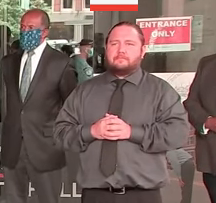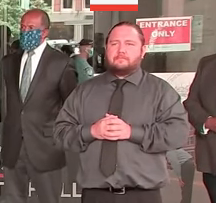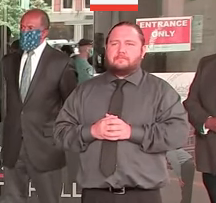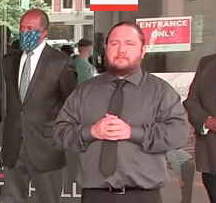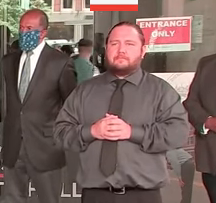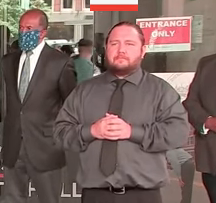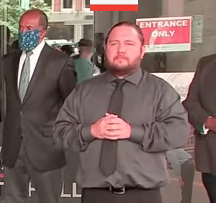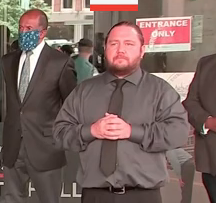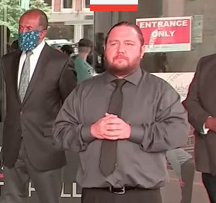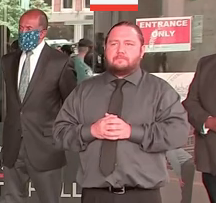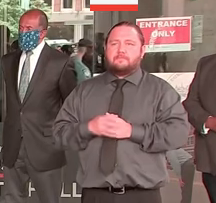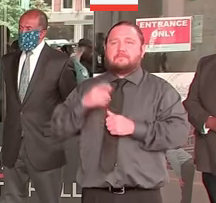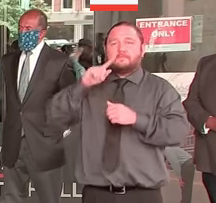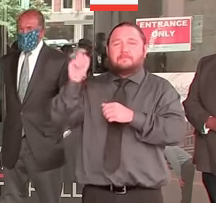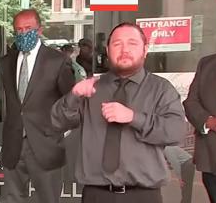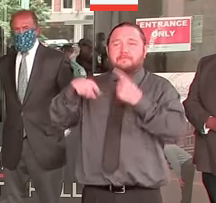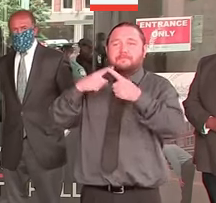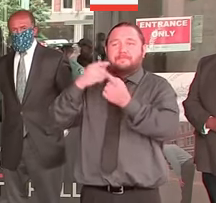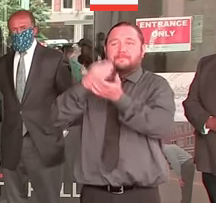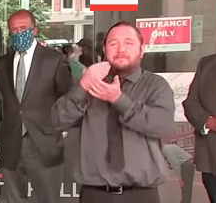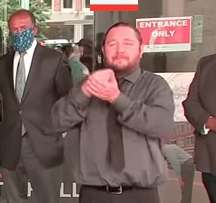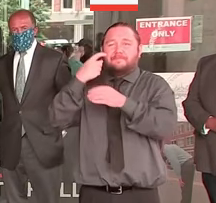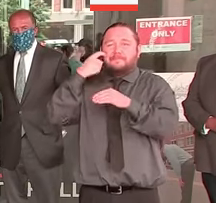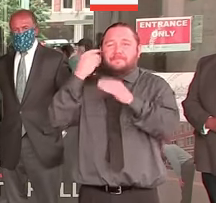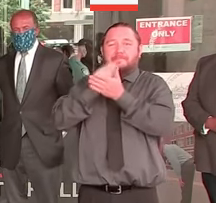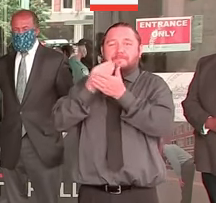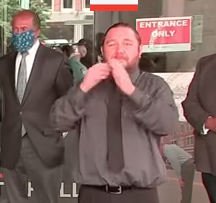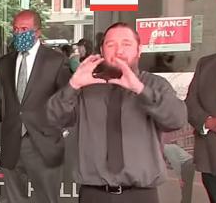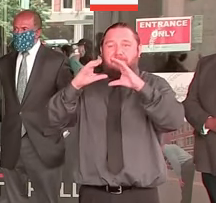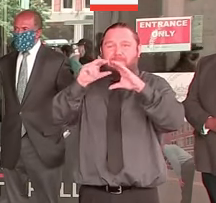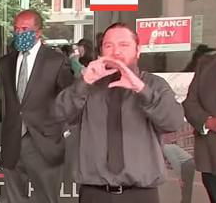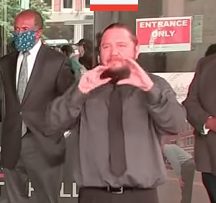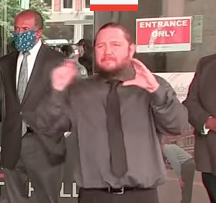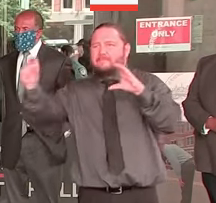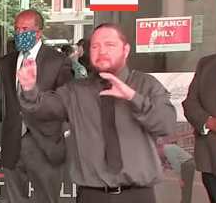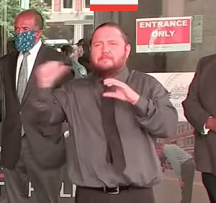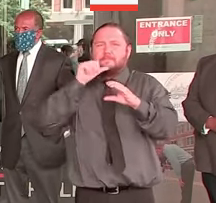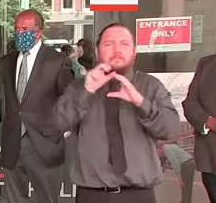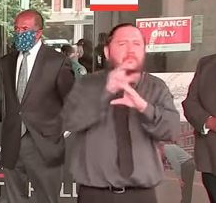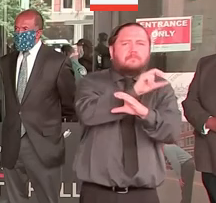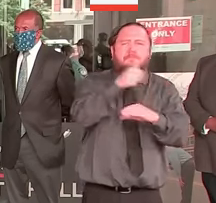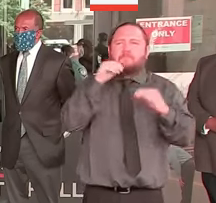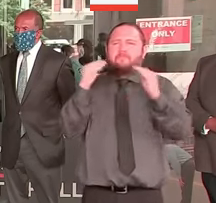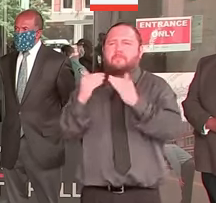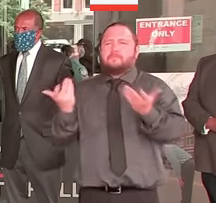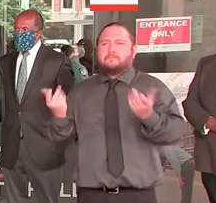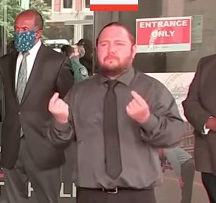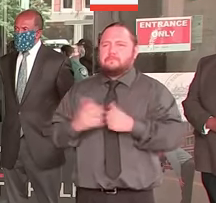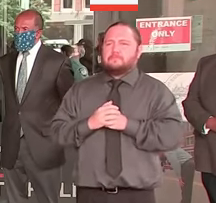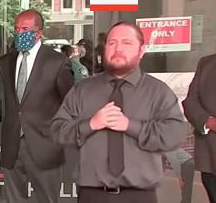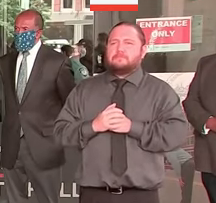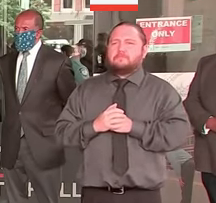it's not fair to them? The answer is, the money that we're going to be investing is actually benefiting them to deal with racism,